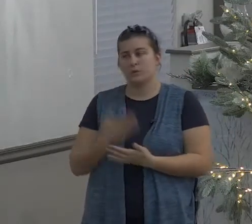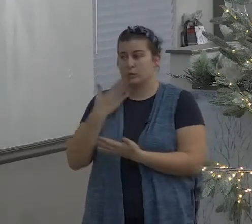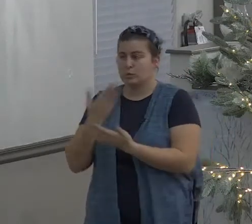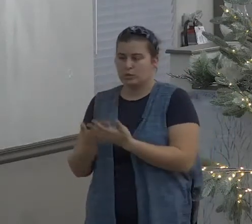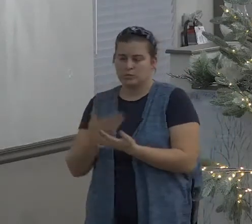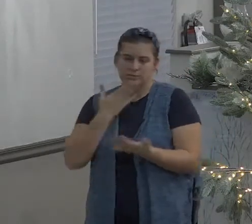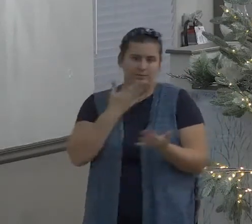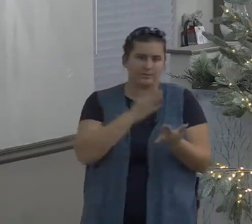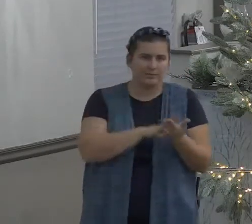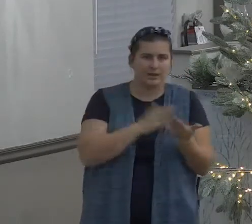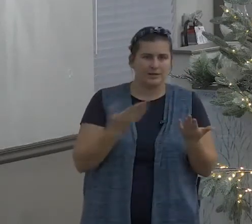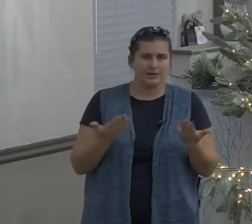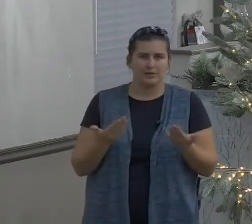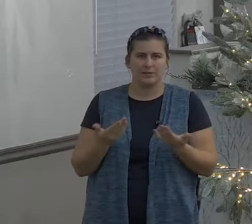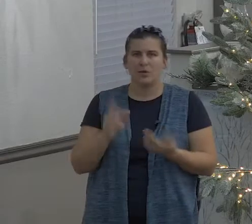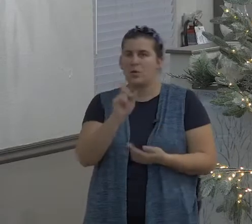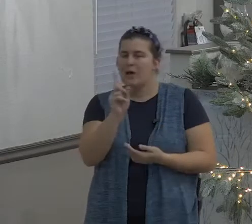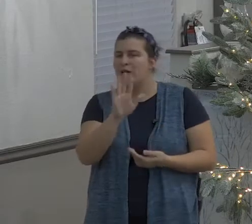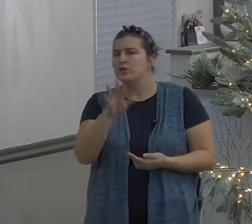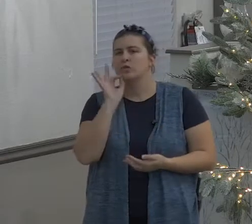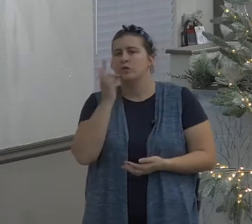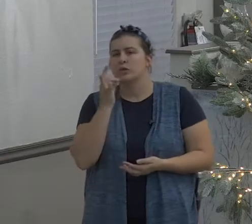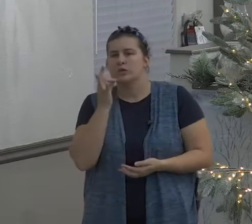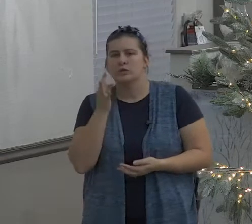a bad tree cannot produce good fruit